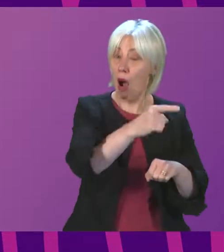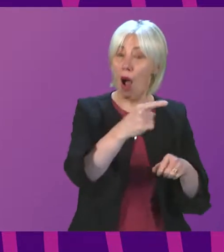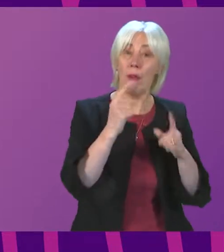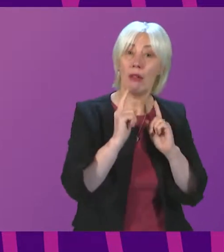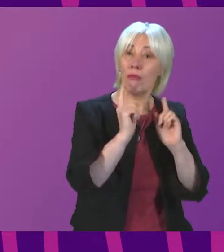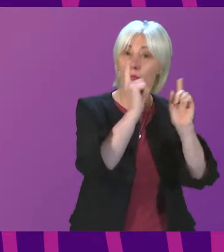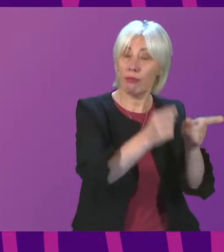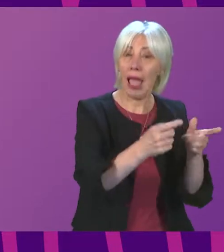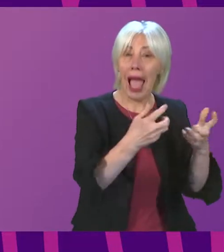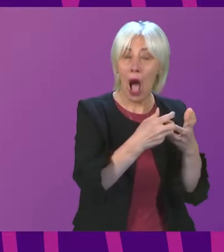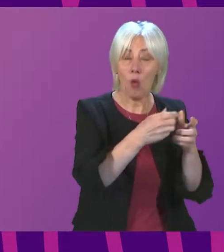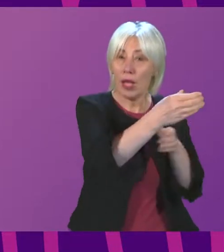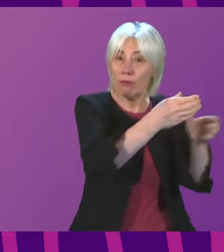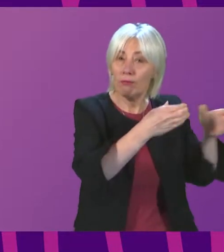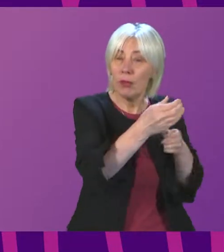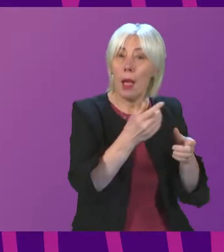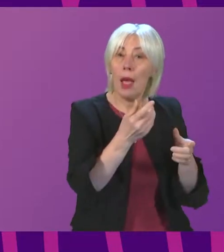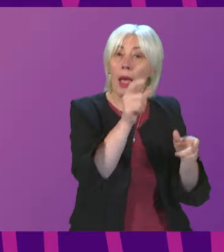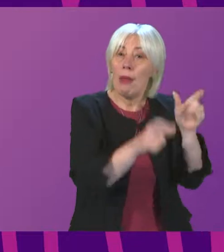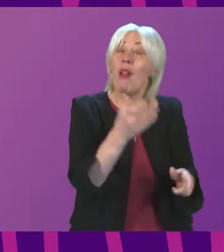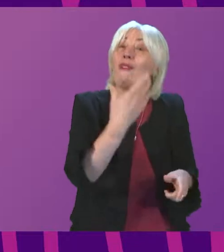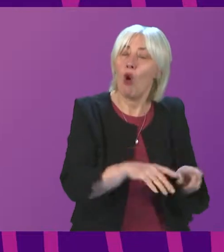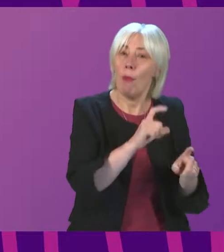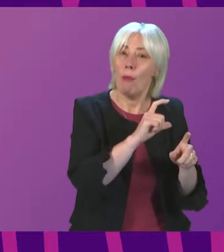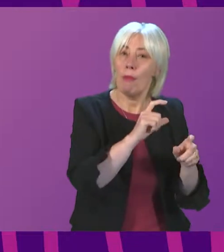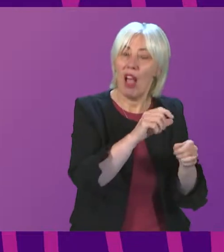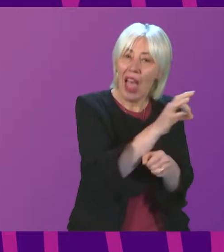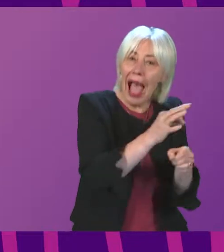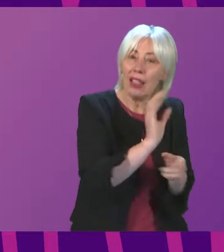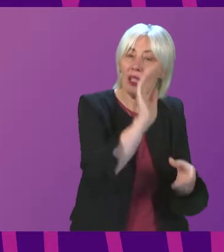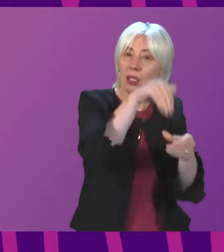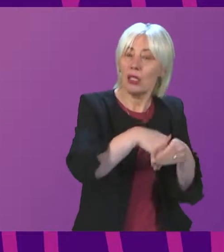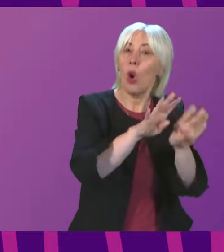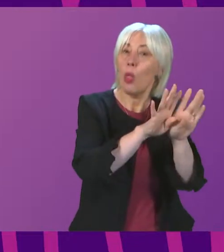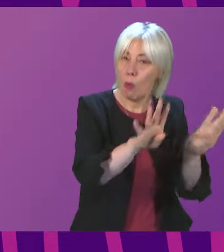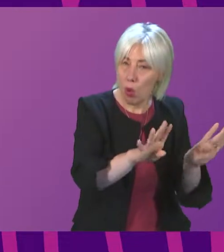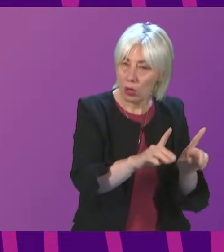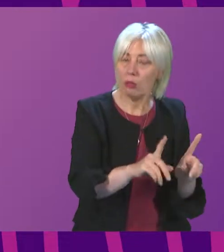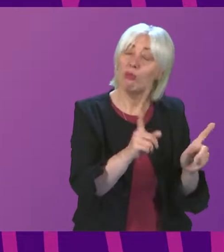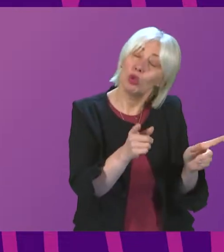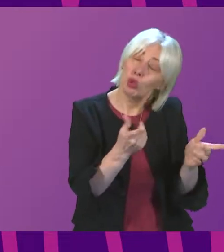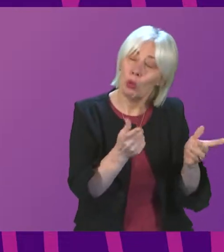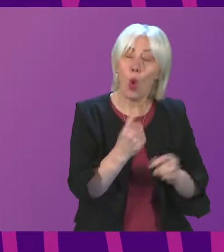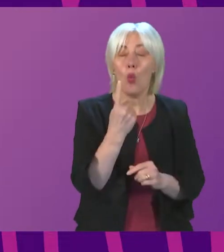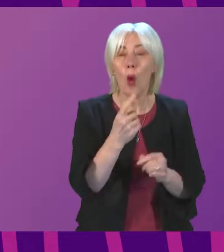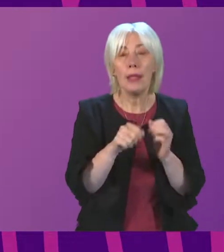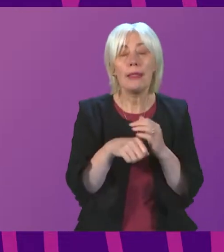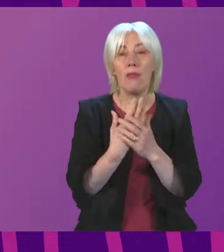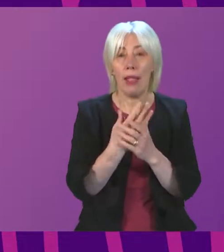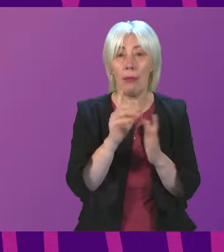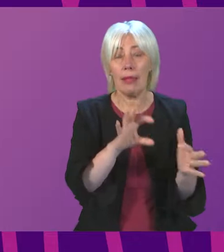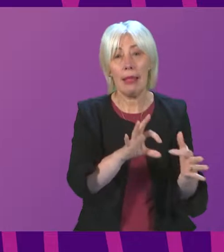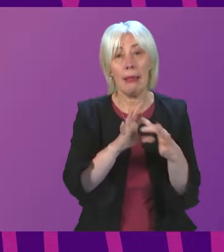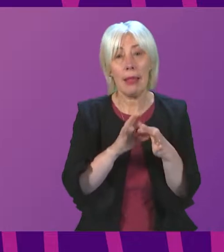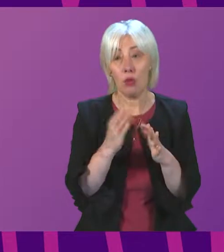ways of getting an island-based presence on these boards. Briefly, one other development relevant to a previous